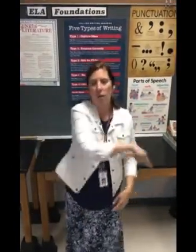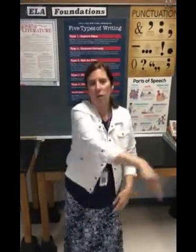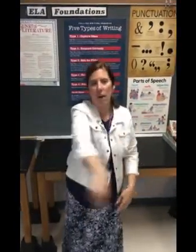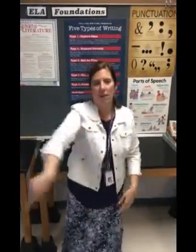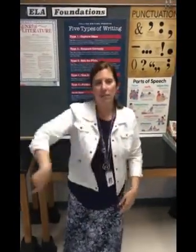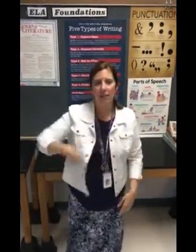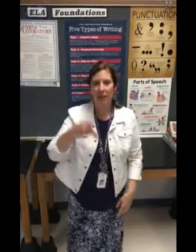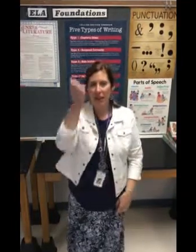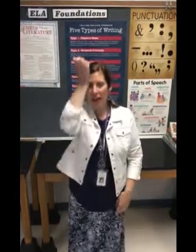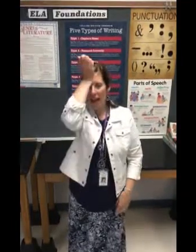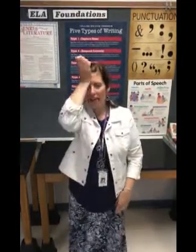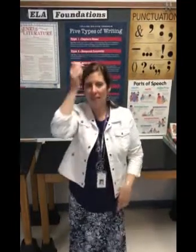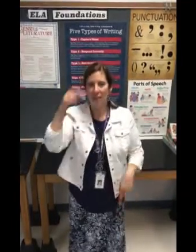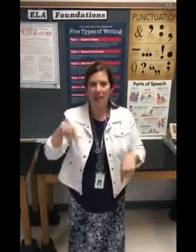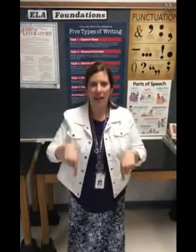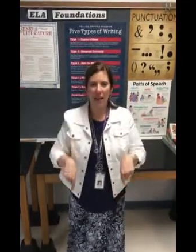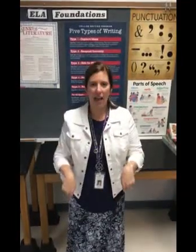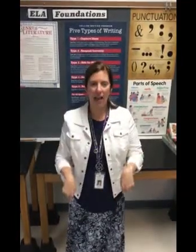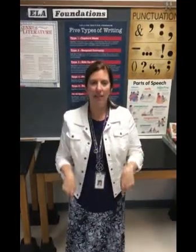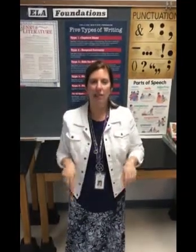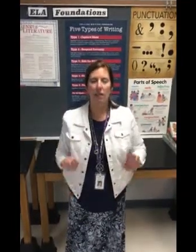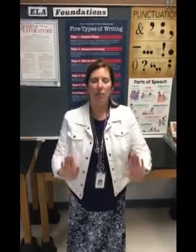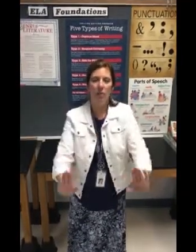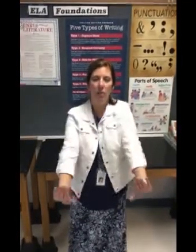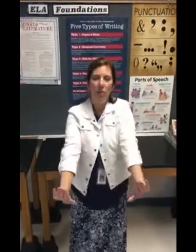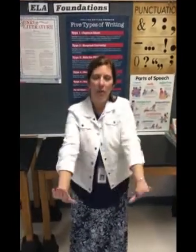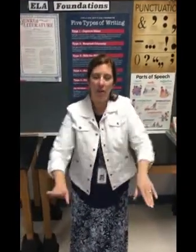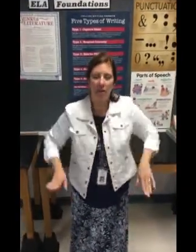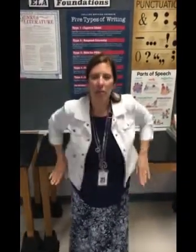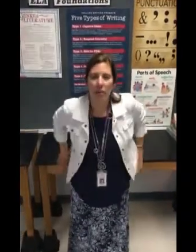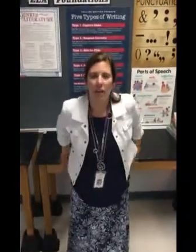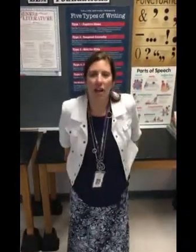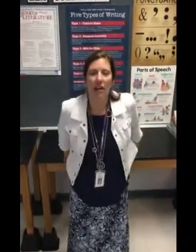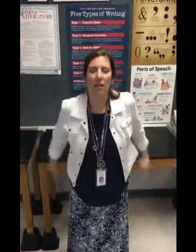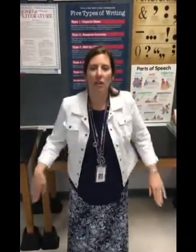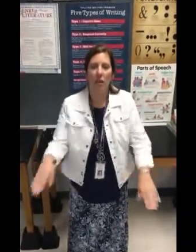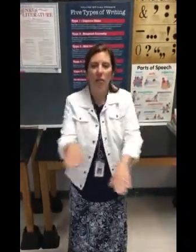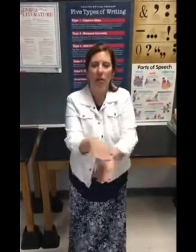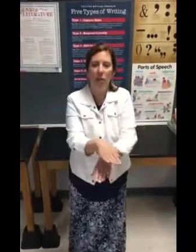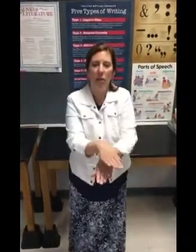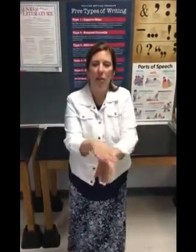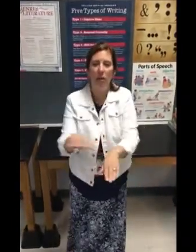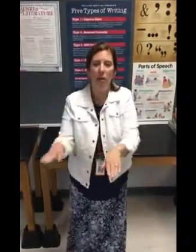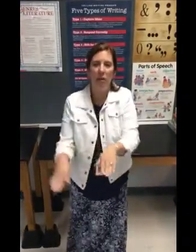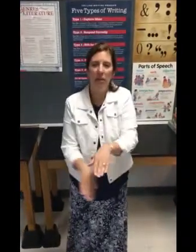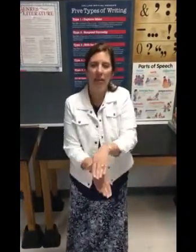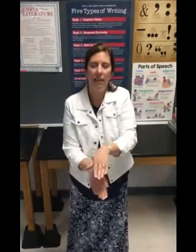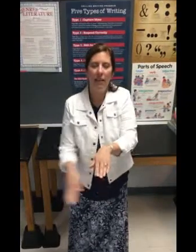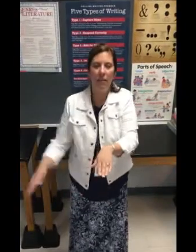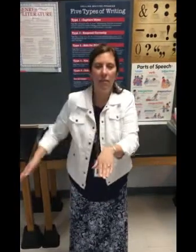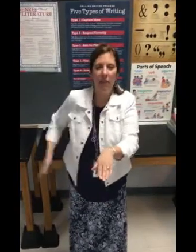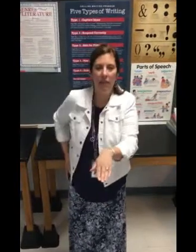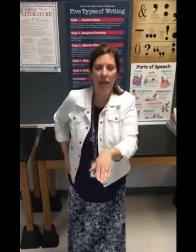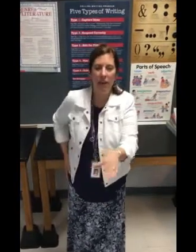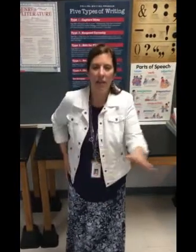Around. As. At. Before. Behind. Below. Beneath. Beside.